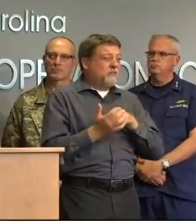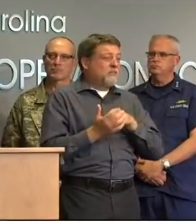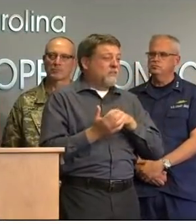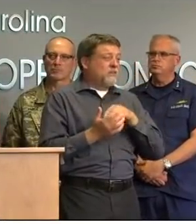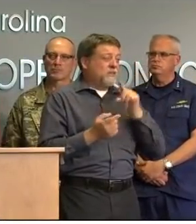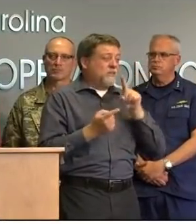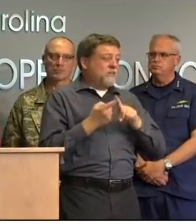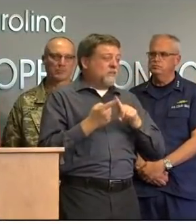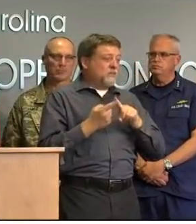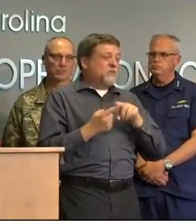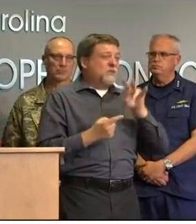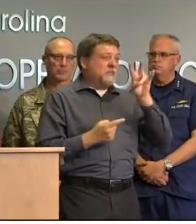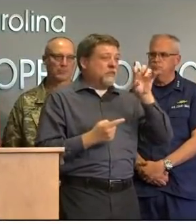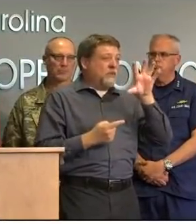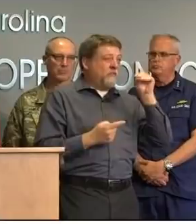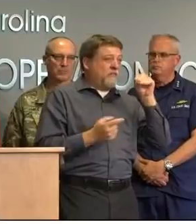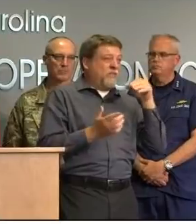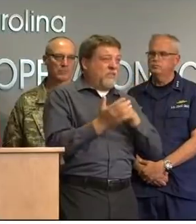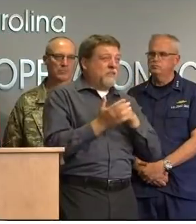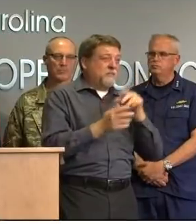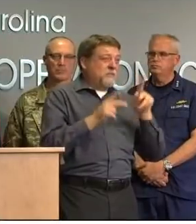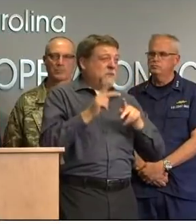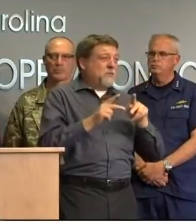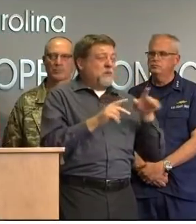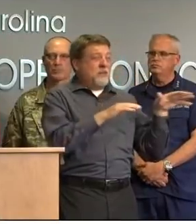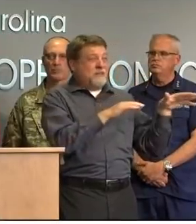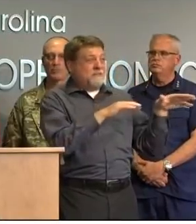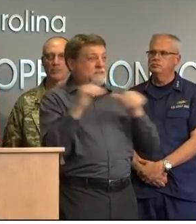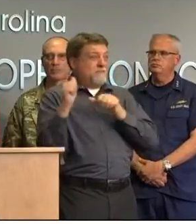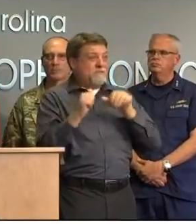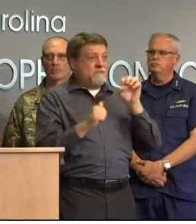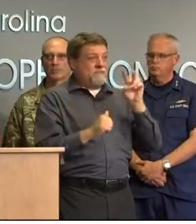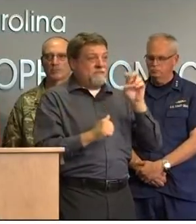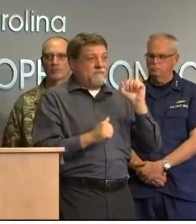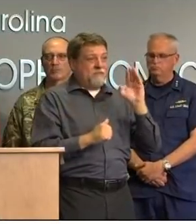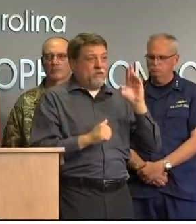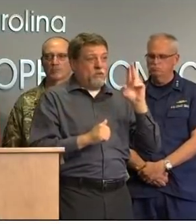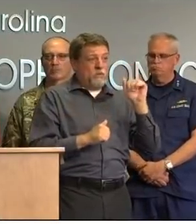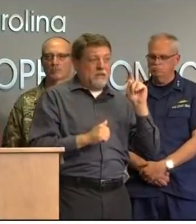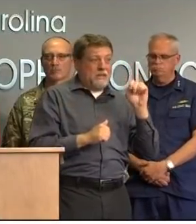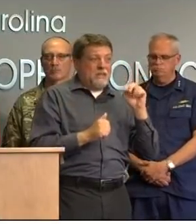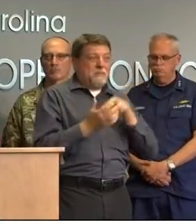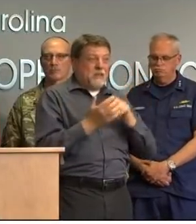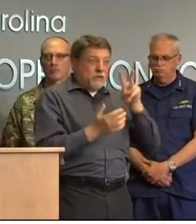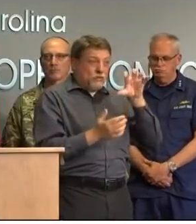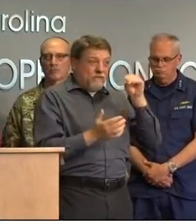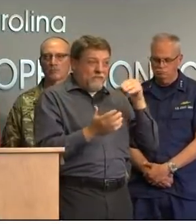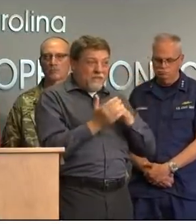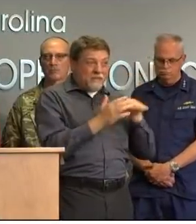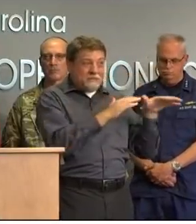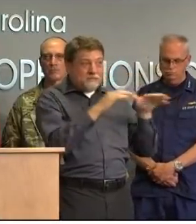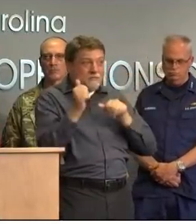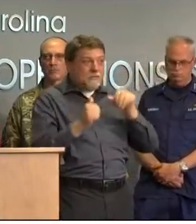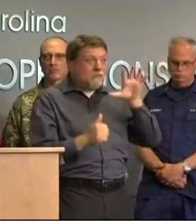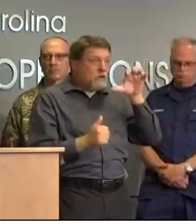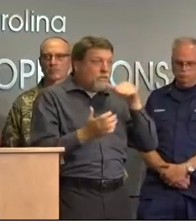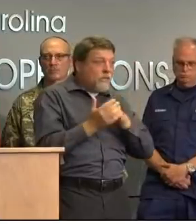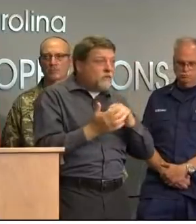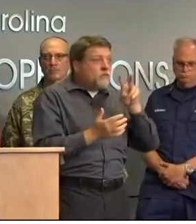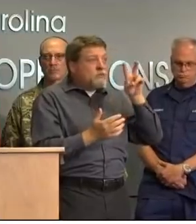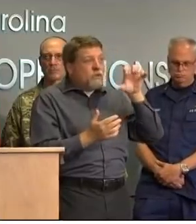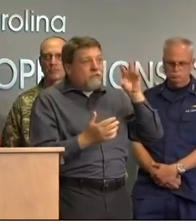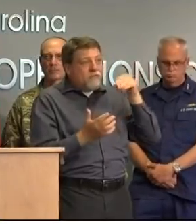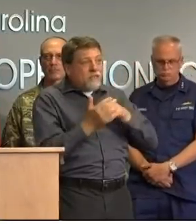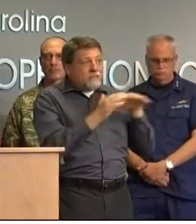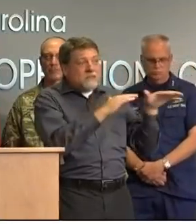evacuated certain areas and it's hard to know exactly uh that that number but that's